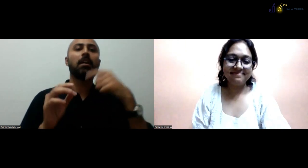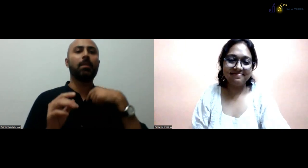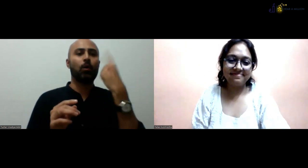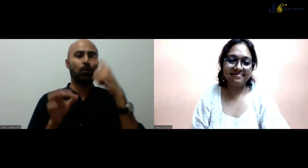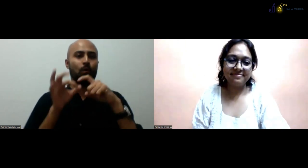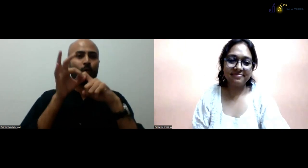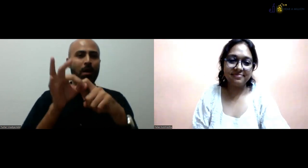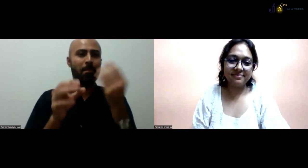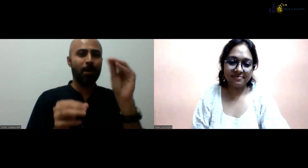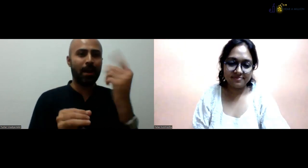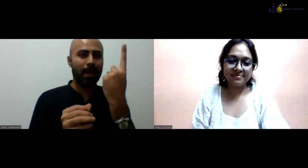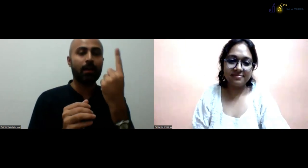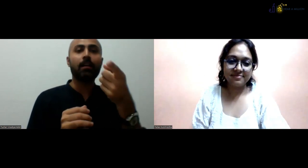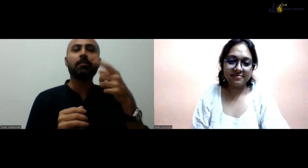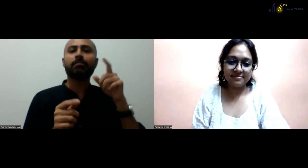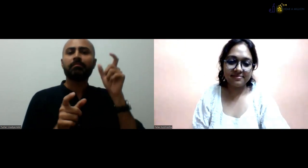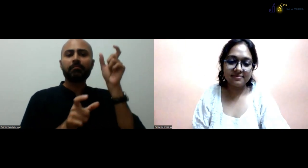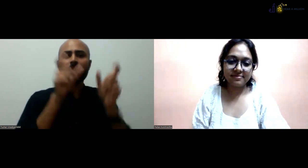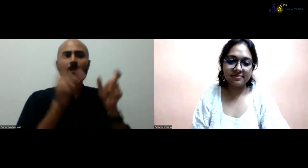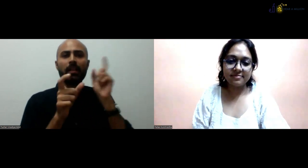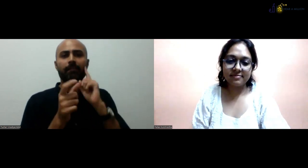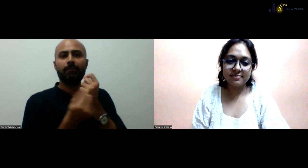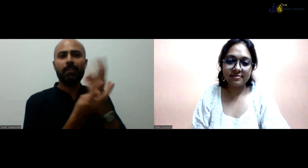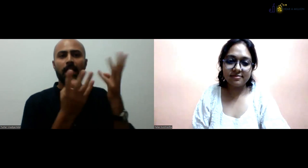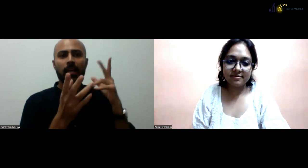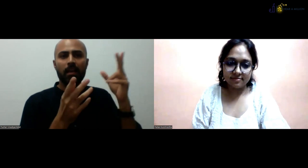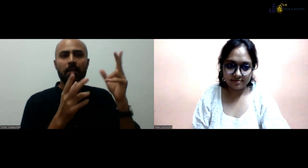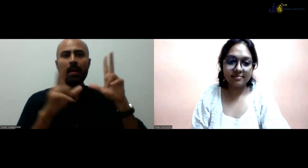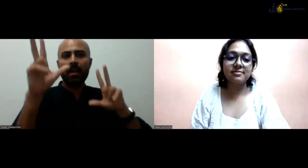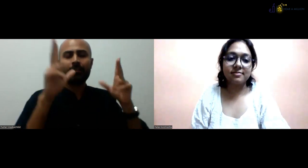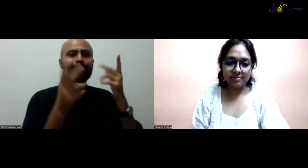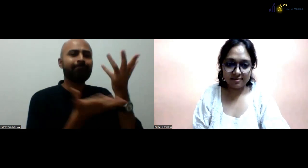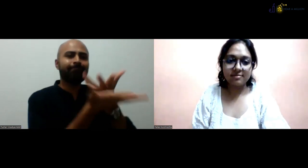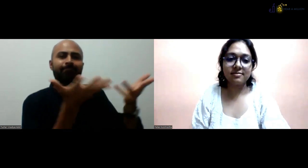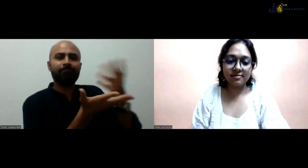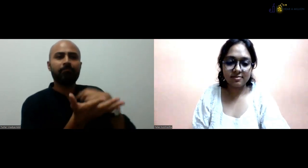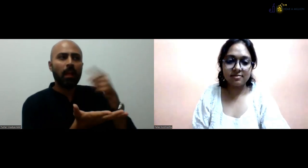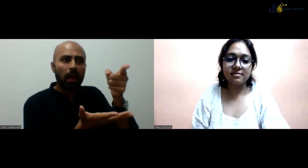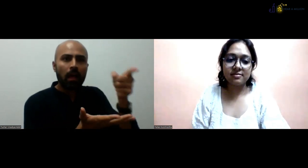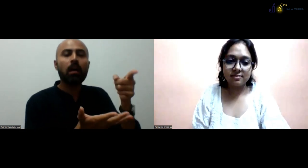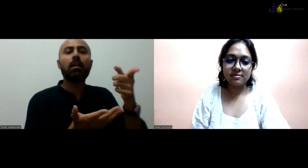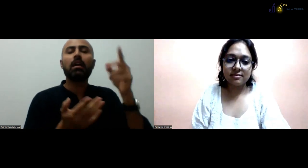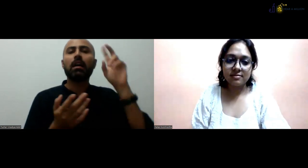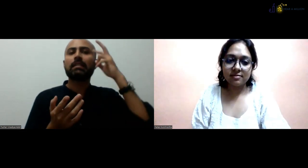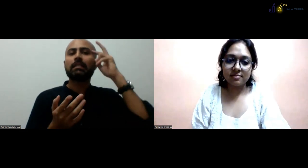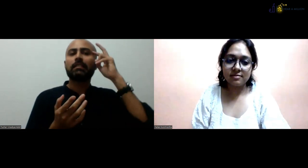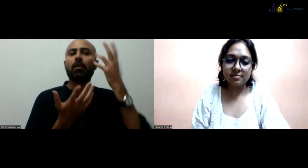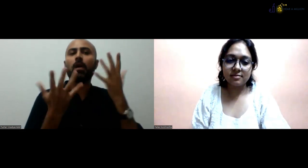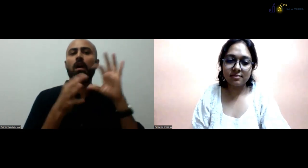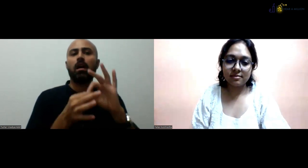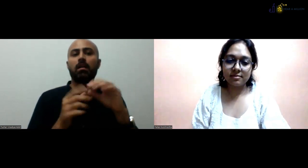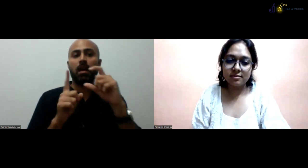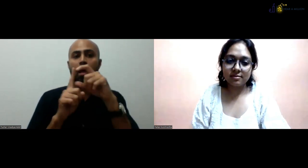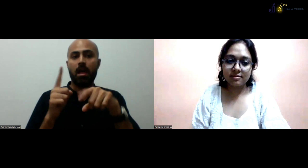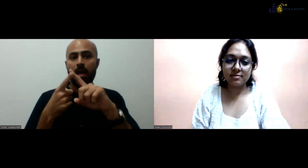deaf children. I mean, it will be really nice for them. Yeah, I'm hoping to. A lot of deaf people have been, you know, I mean, there's a discussion in the